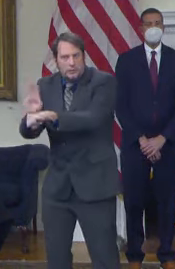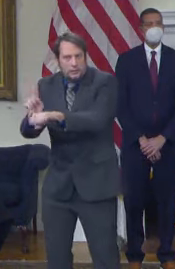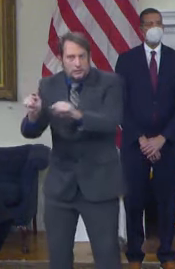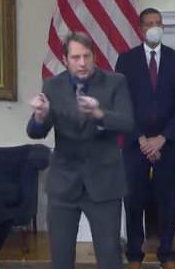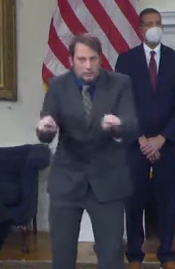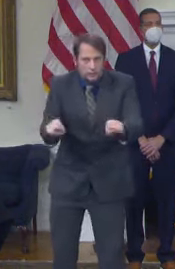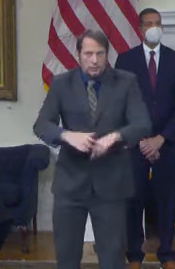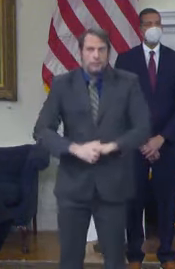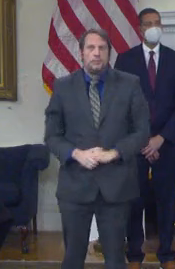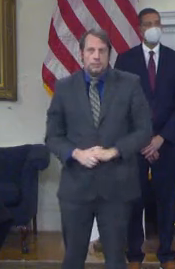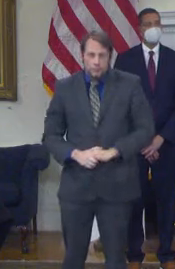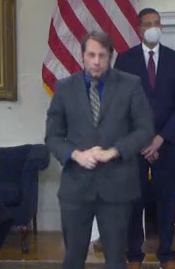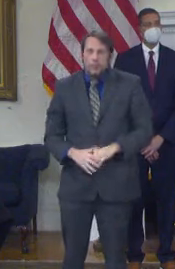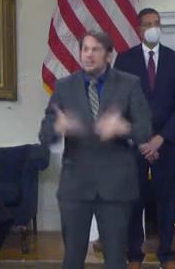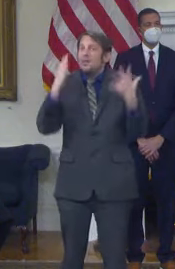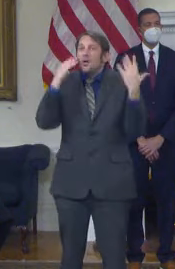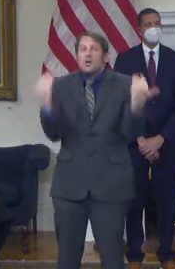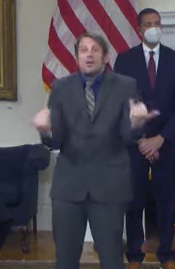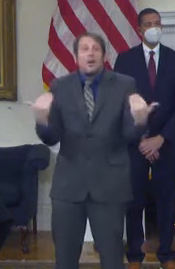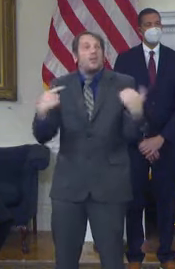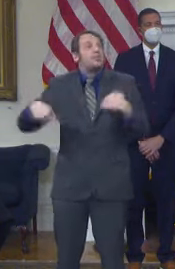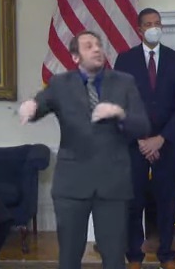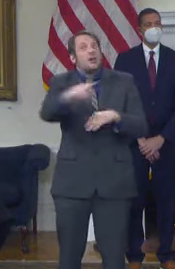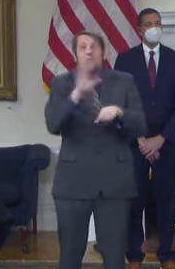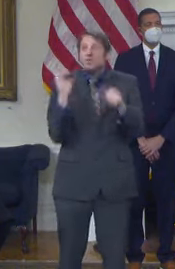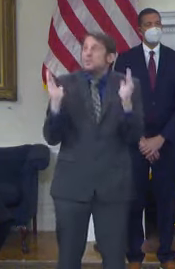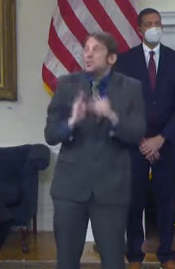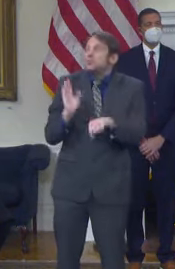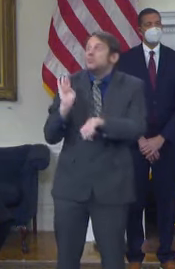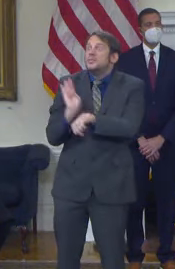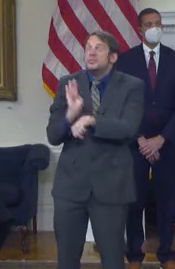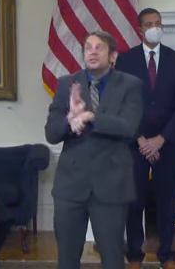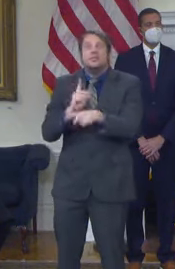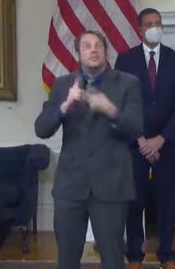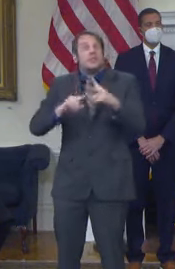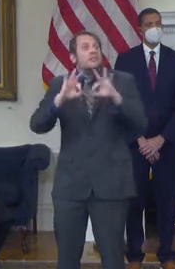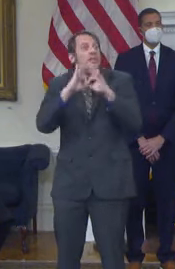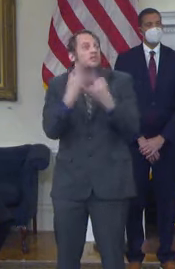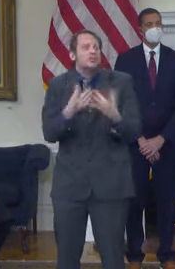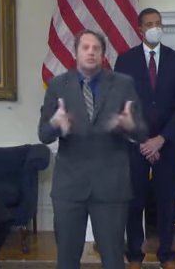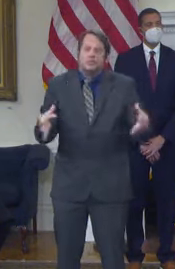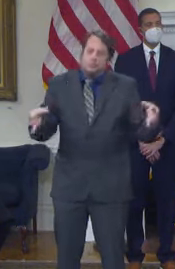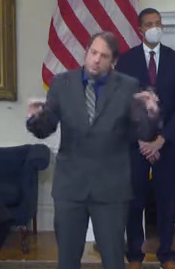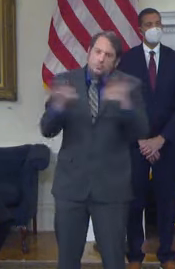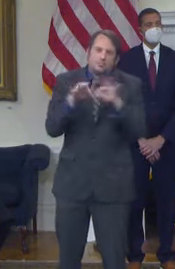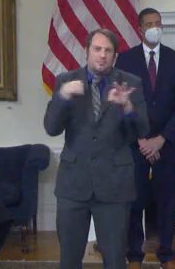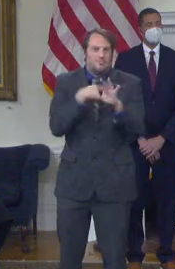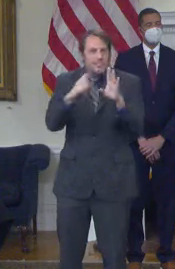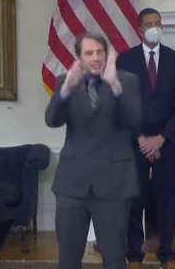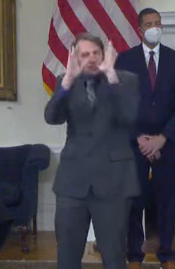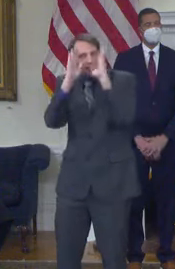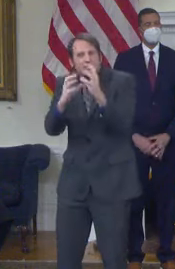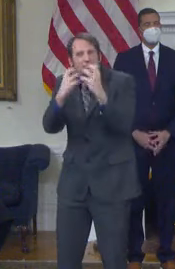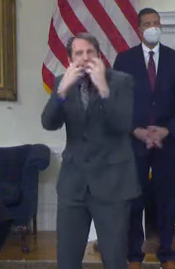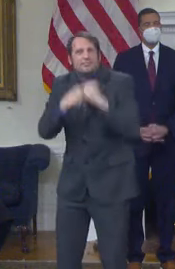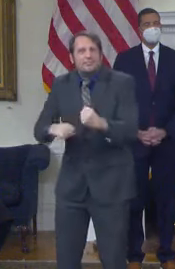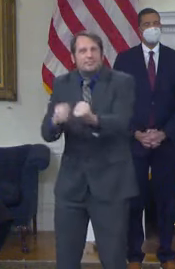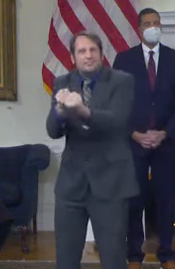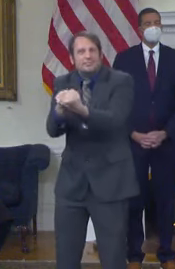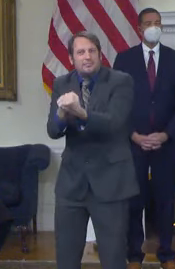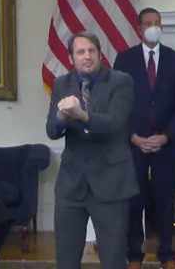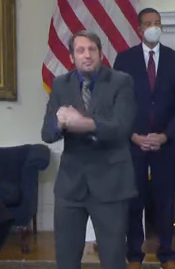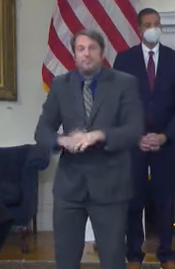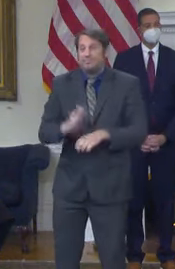desperately trying to stay afloat. Last summer, we launched Project Restore, a $25